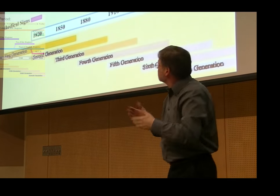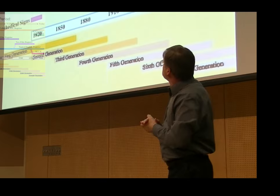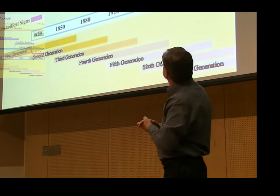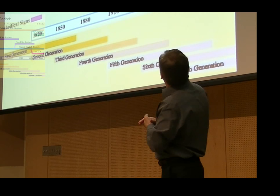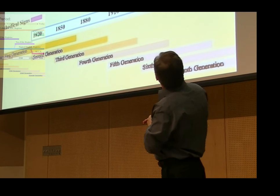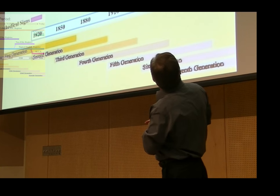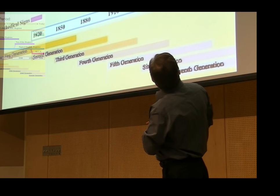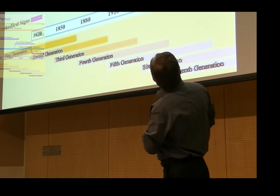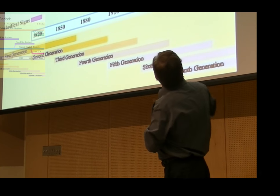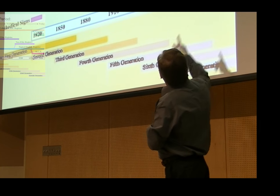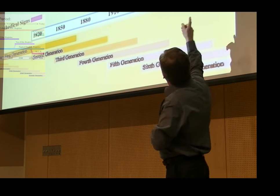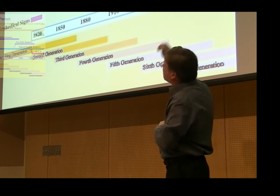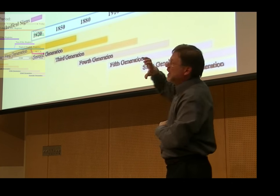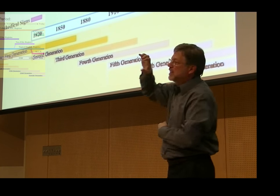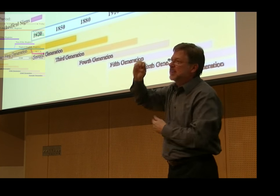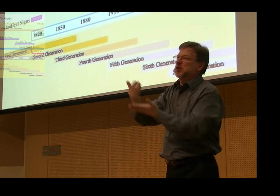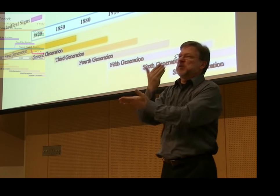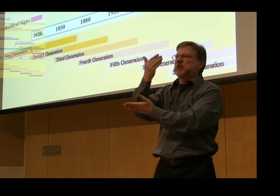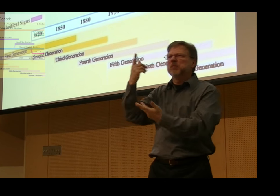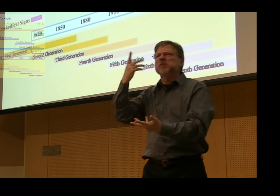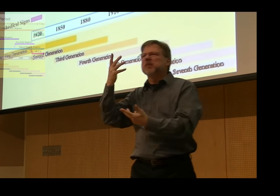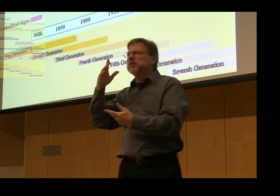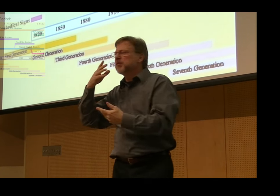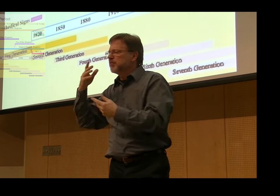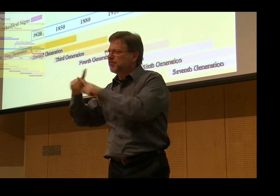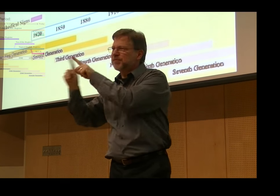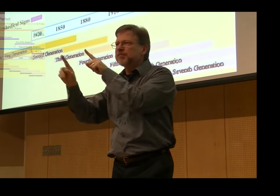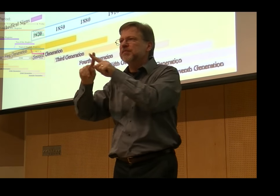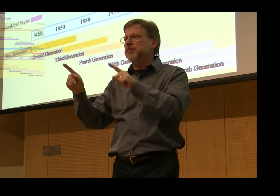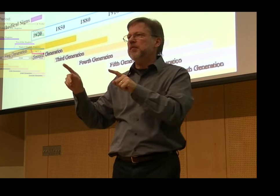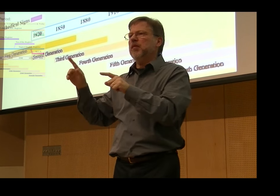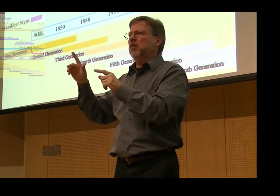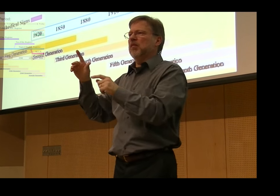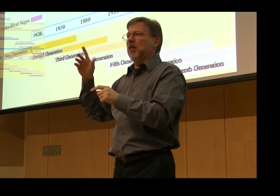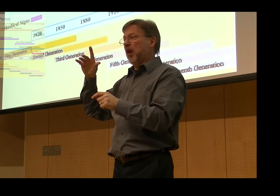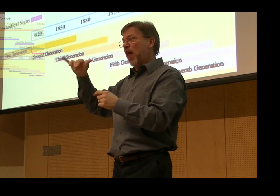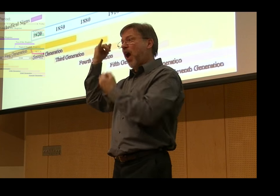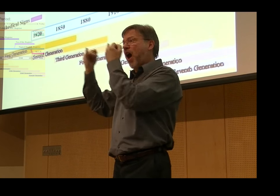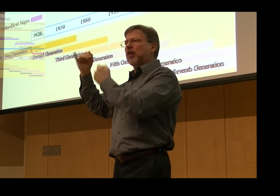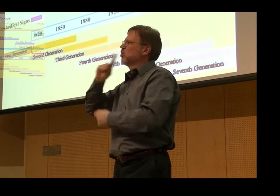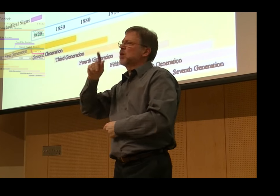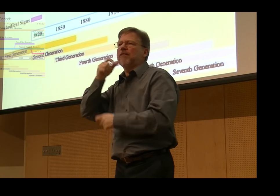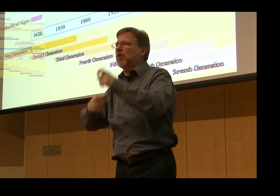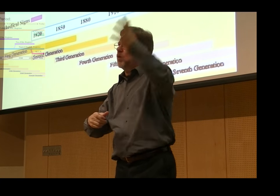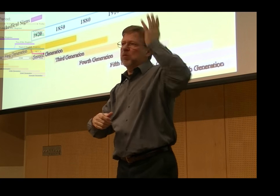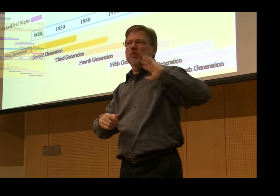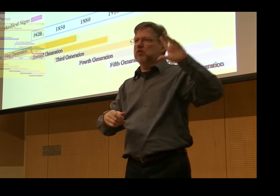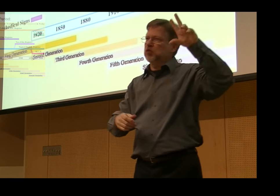For people to become a part of the deaf community, to fully understand the language, they have to be a part of the language. They